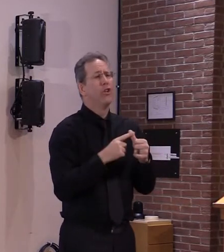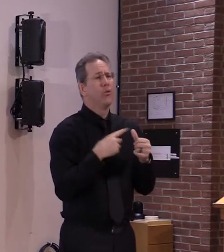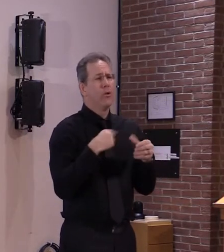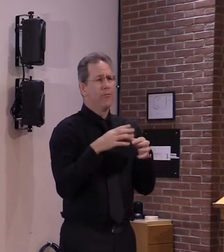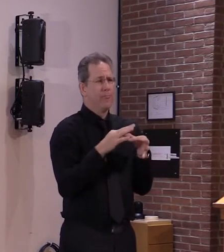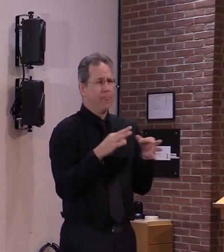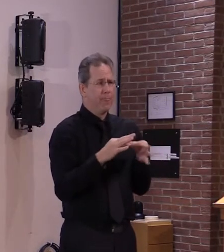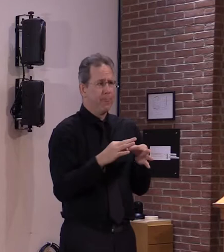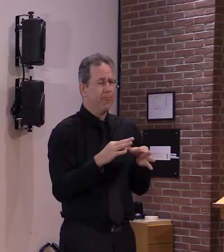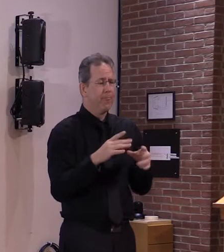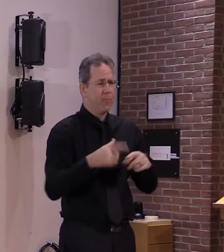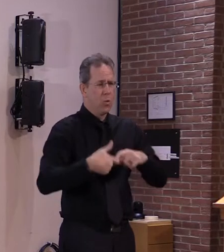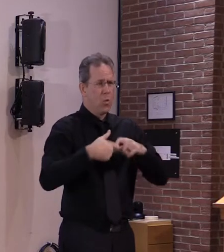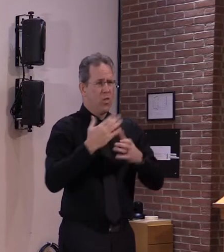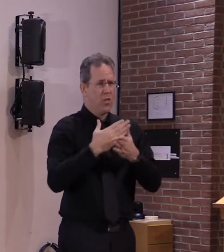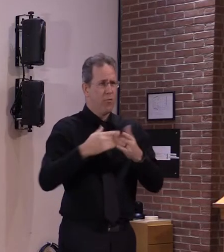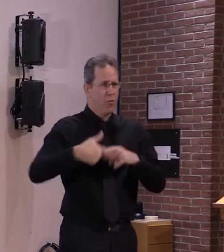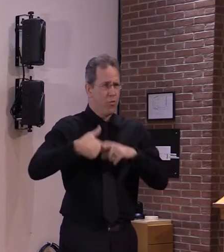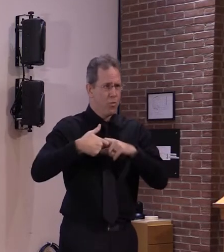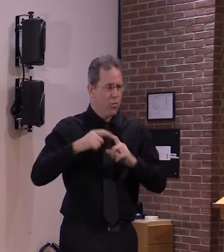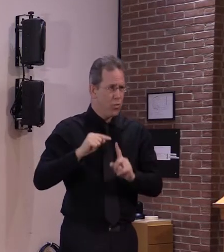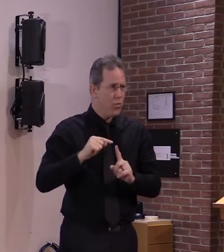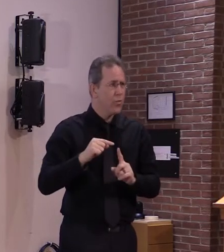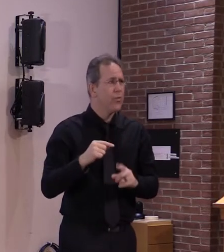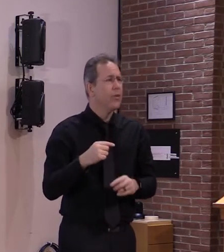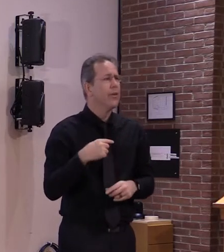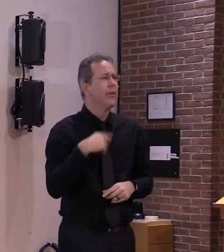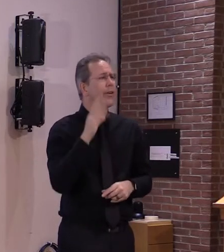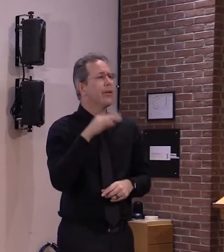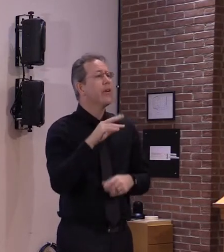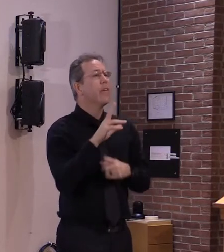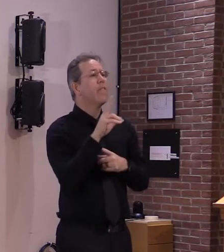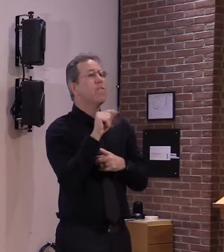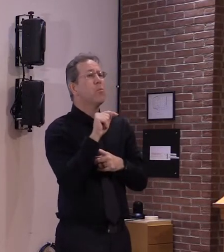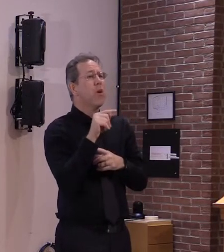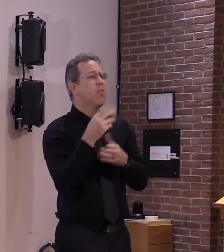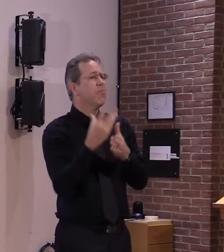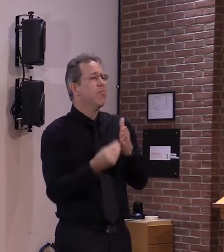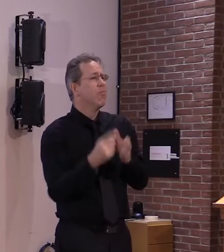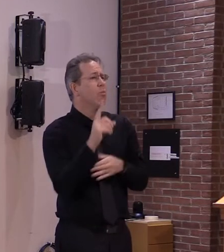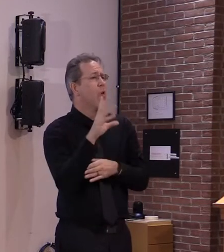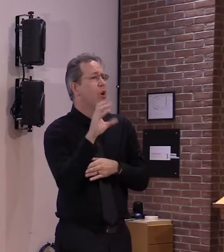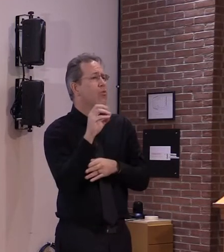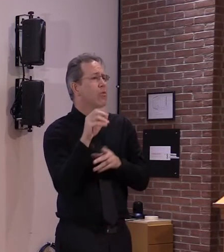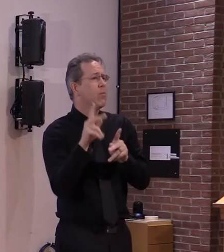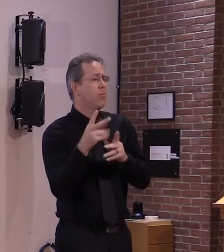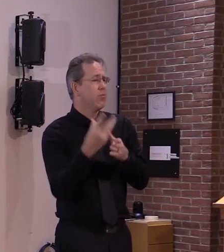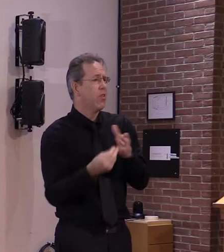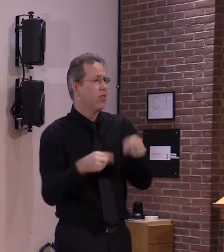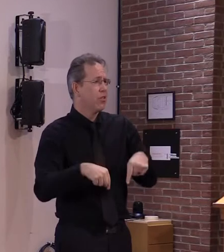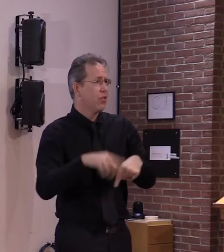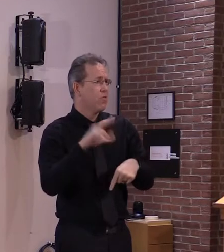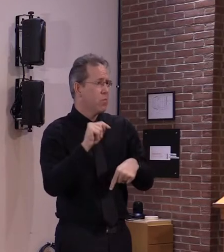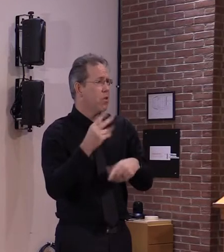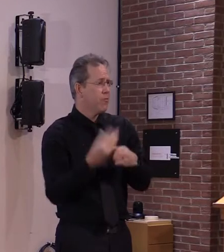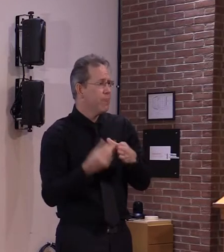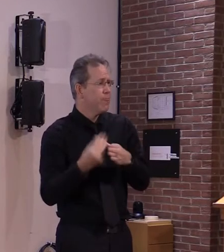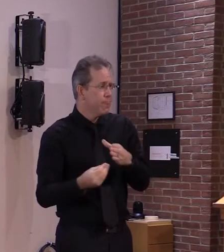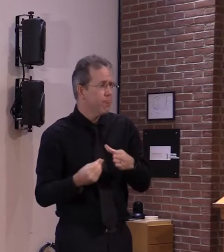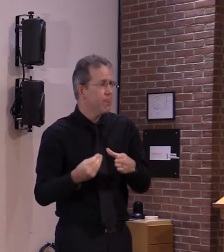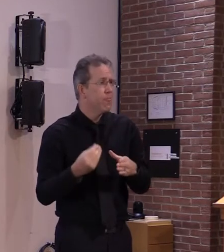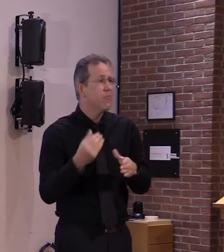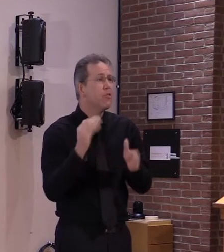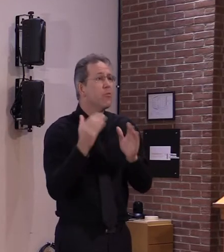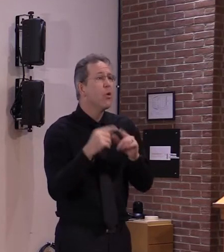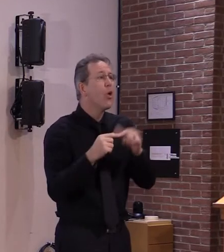has now reached the 100 death mark which proportionately is a greater share of our population when compared